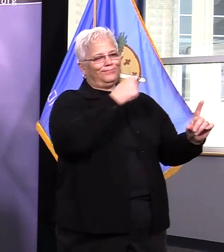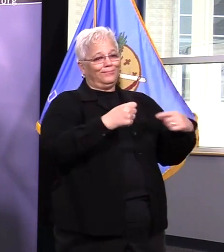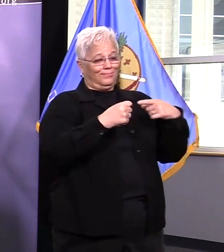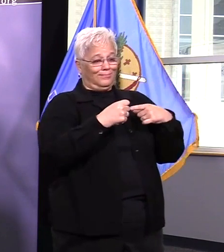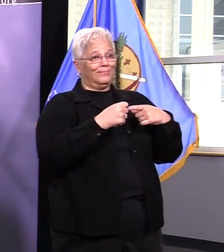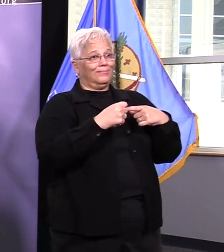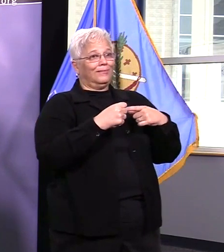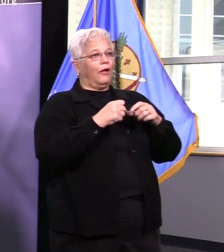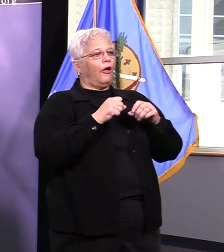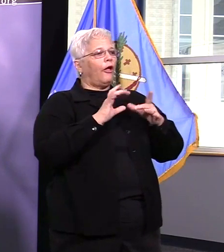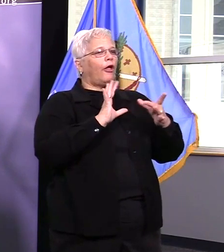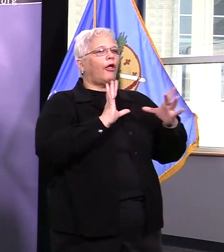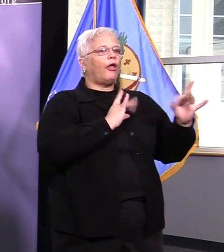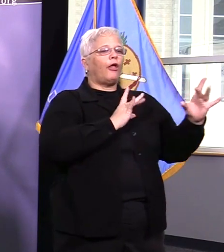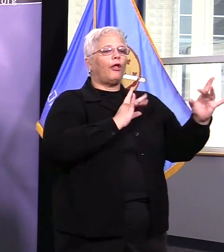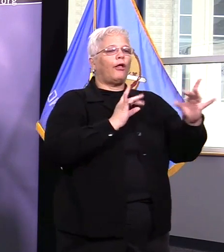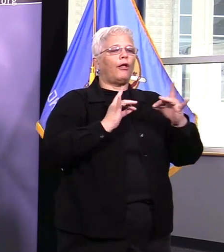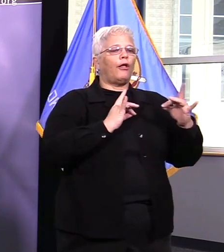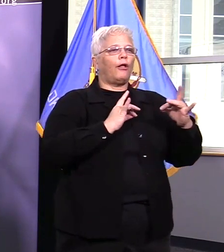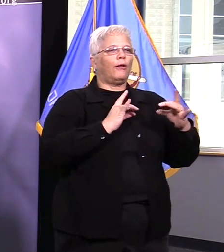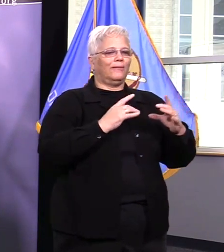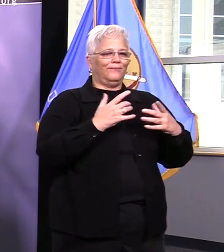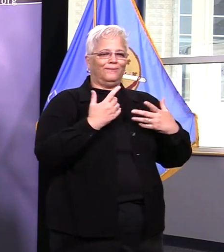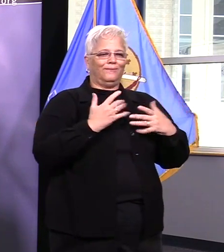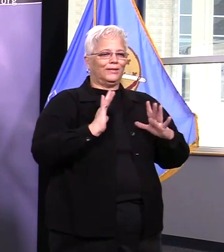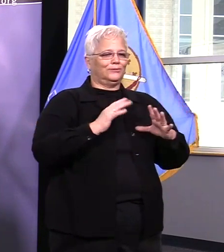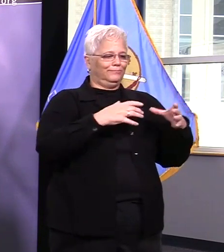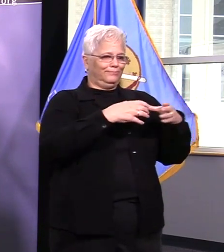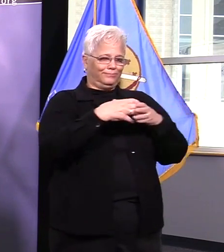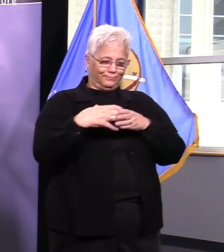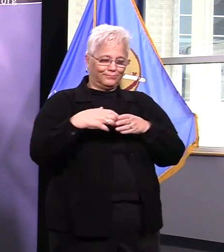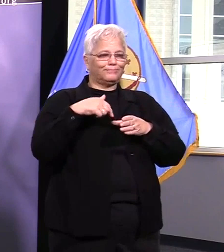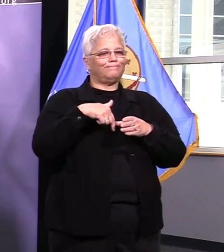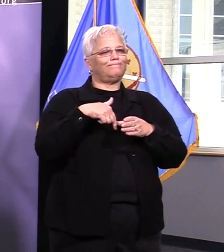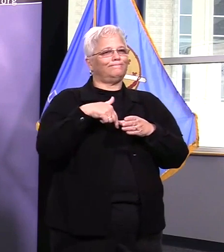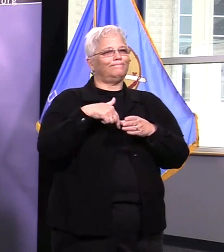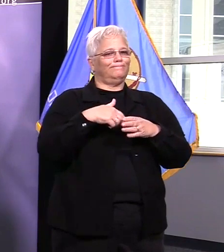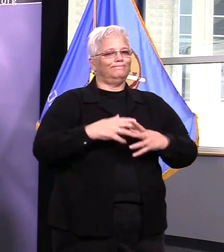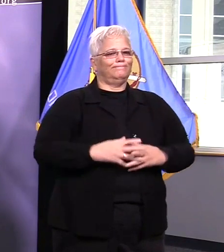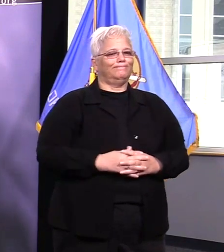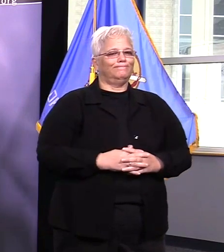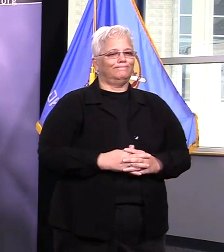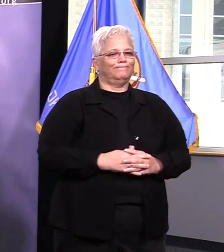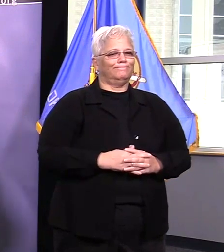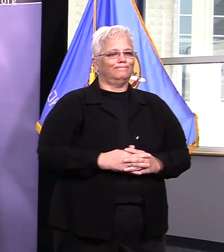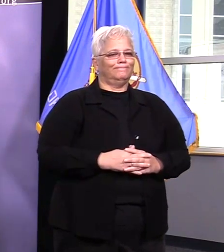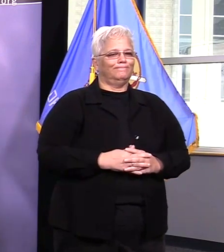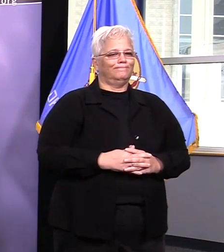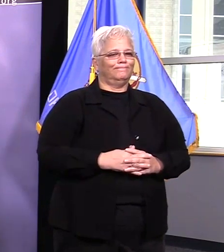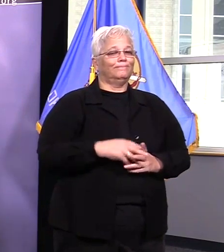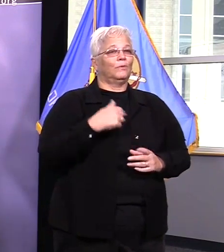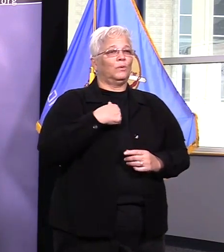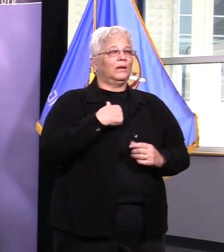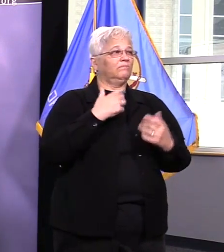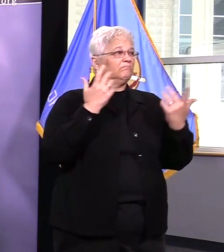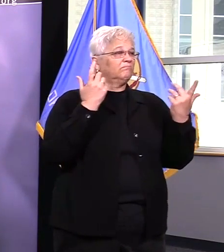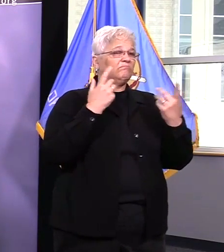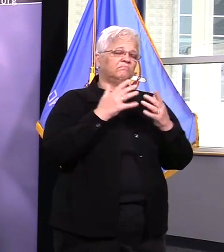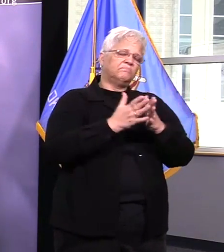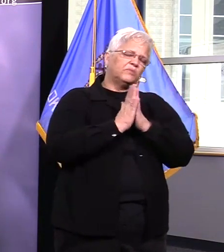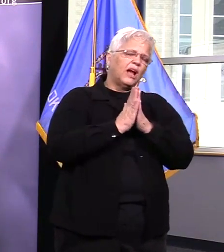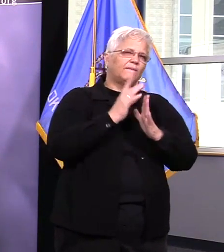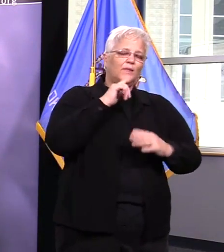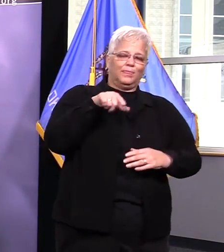for you now i'd like to turn this over to fire chief ray driscoll